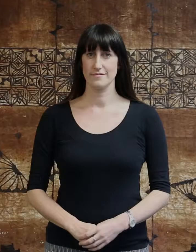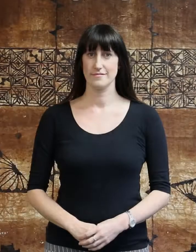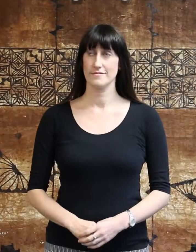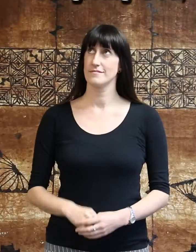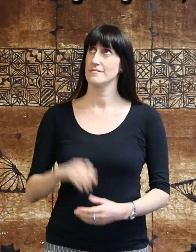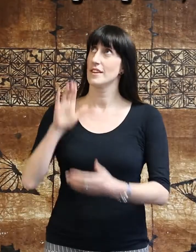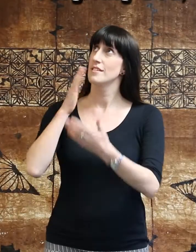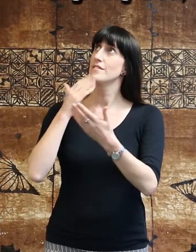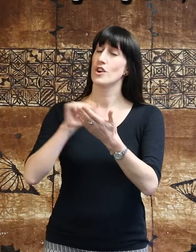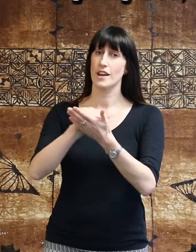Forgiving God